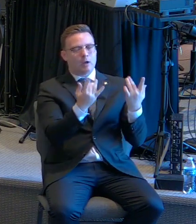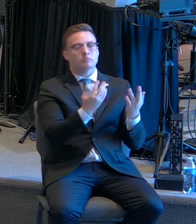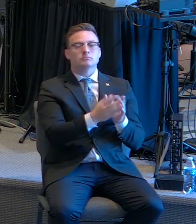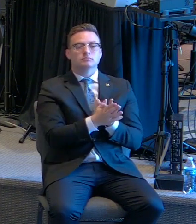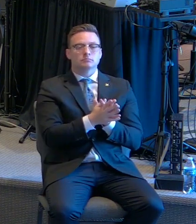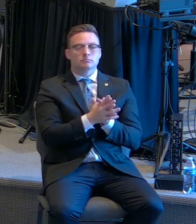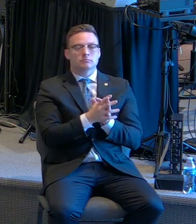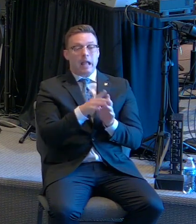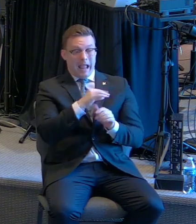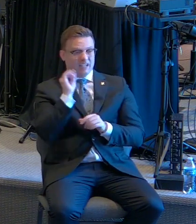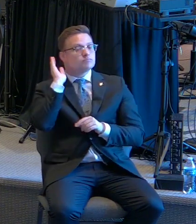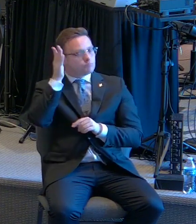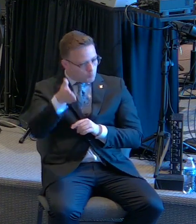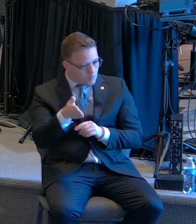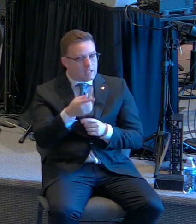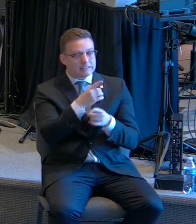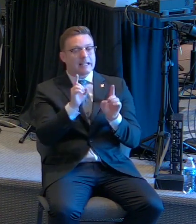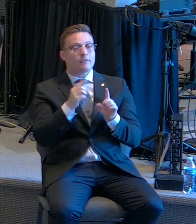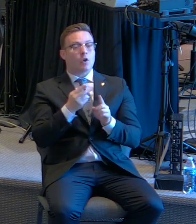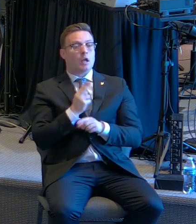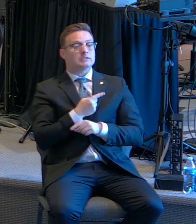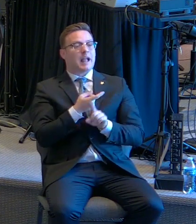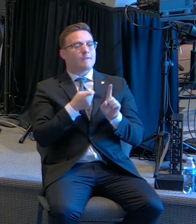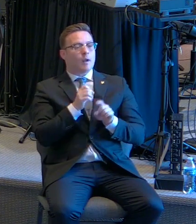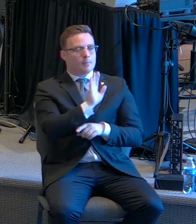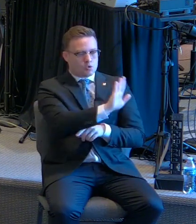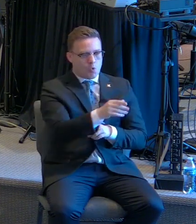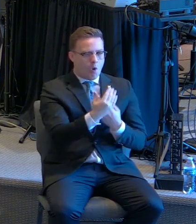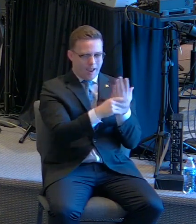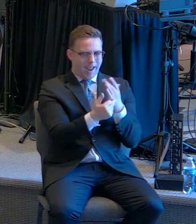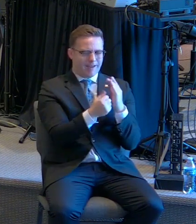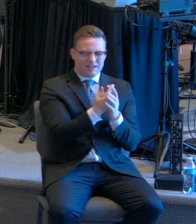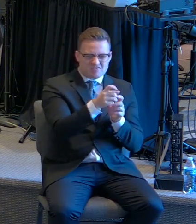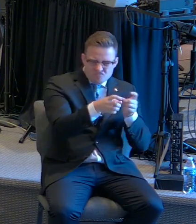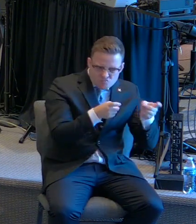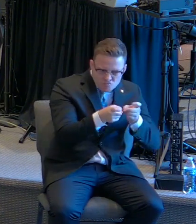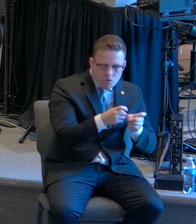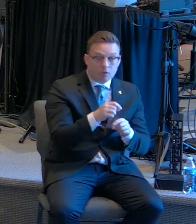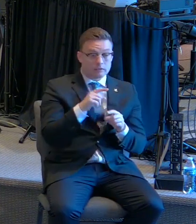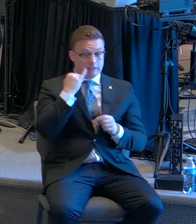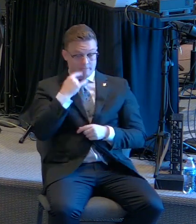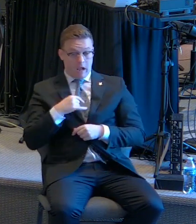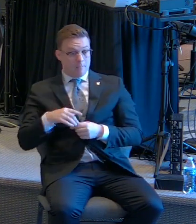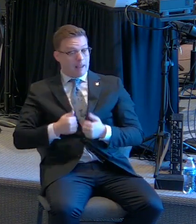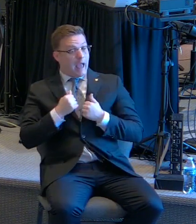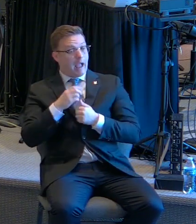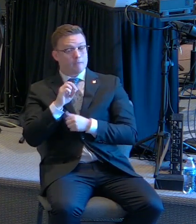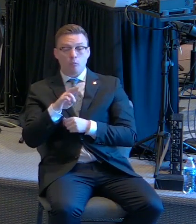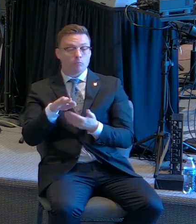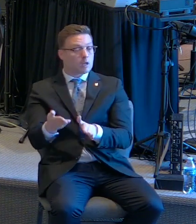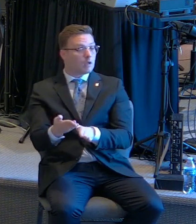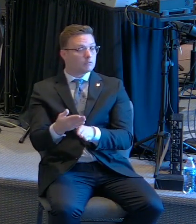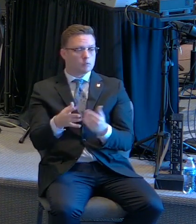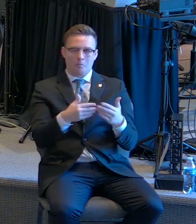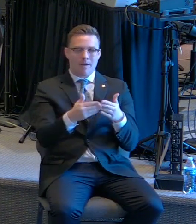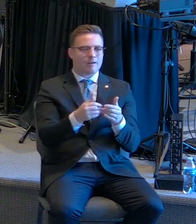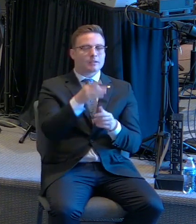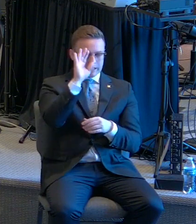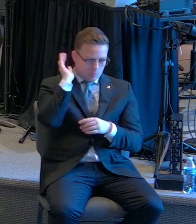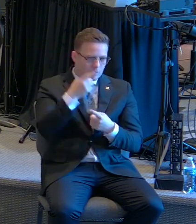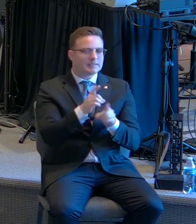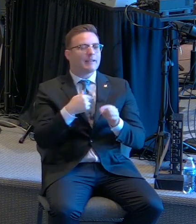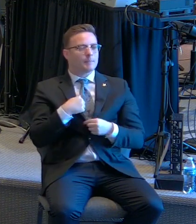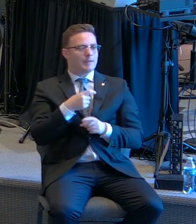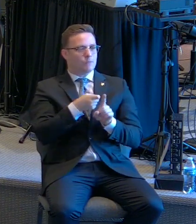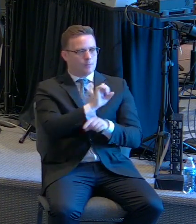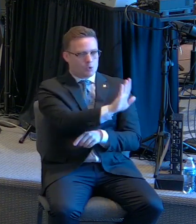fiery furnace. And he will deliver us out of thine hand, whether I be alive or whether I not. God's